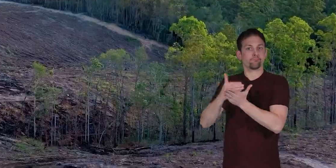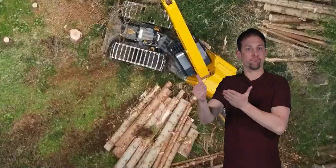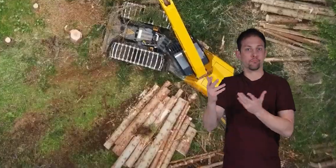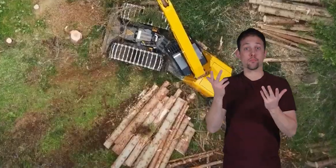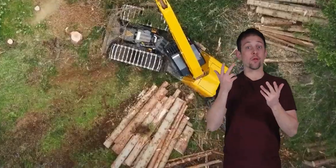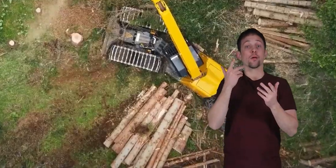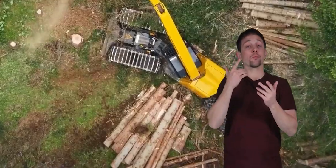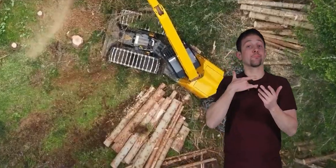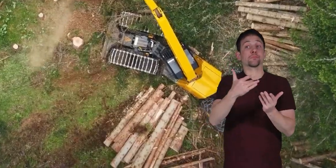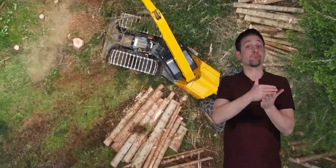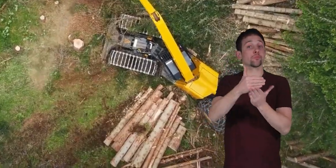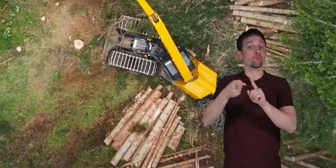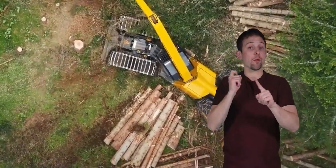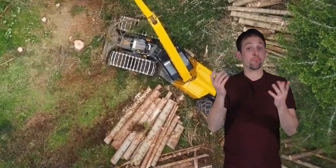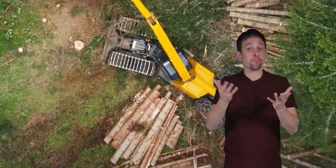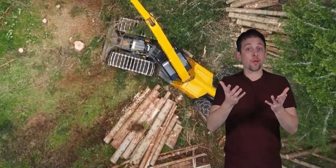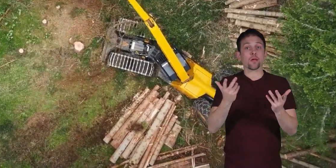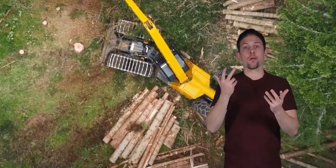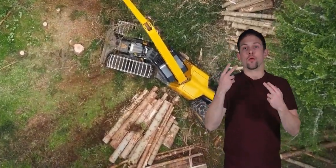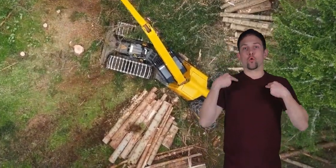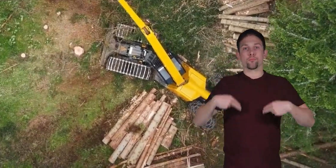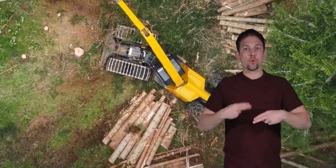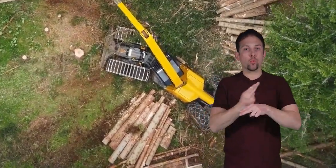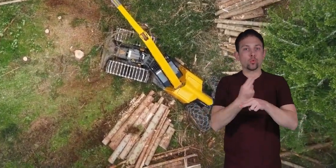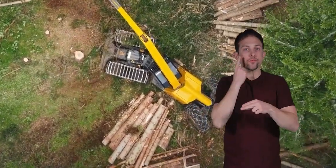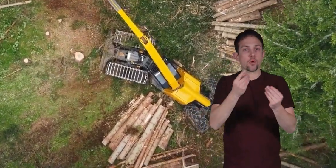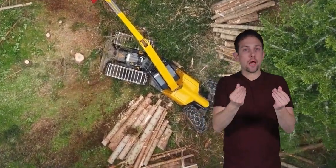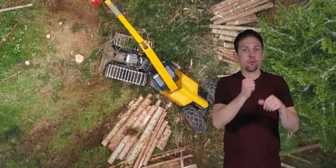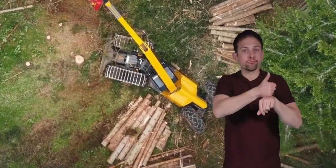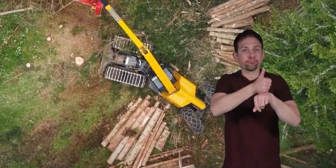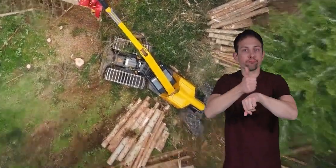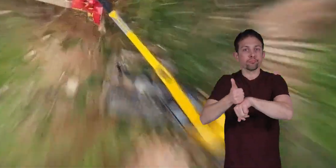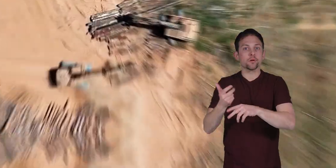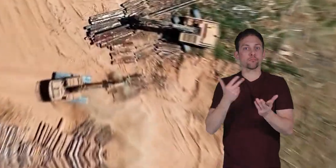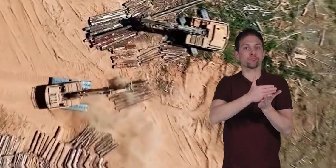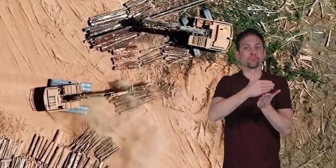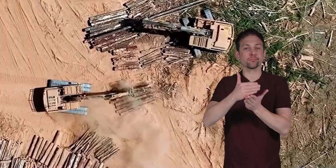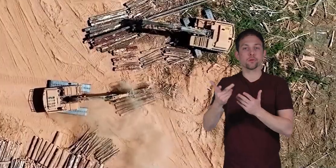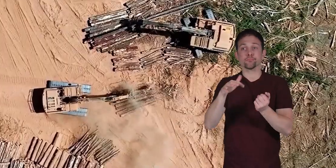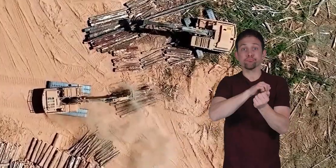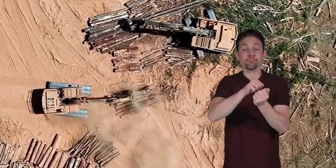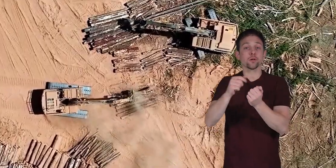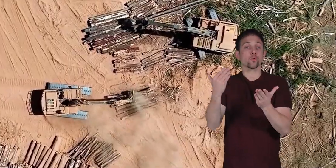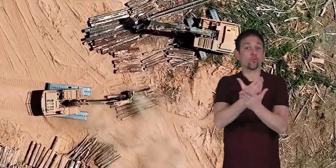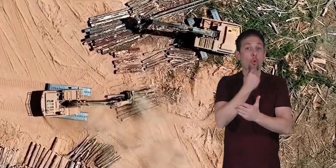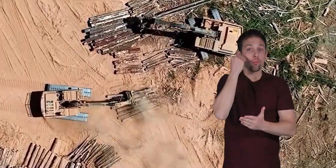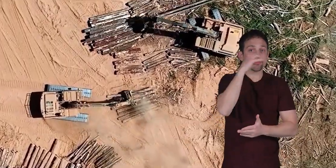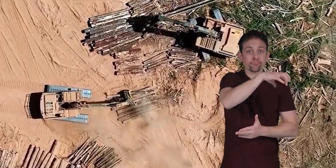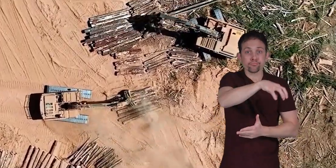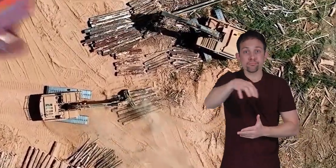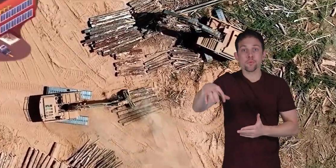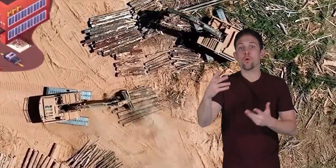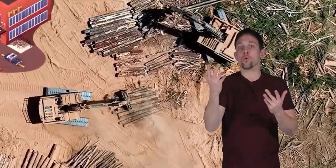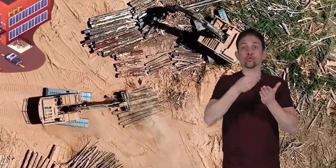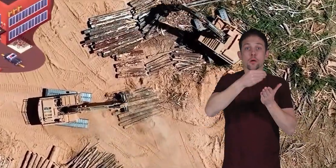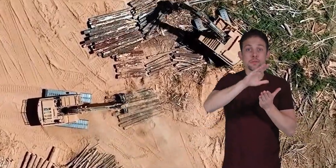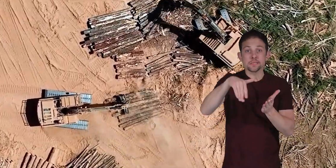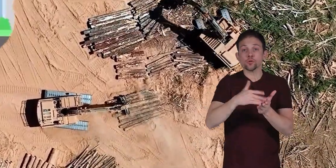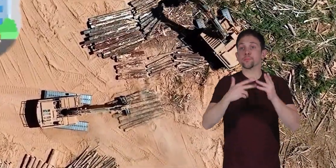most often it is because of increased use of the land by humans. The land is destroyed for new homes, shopping centers, and building